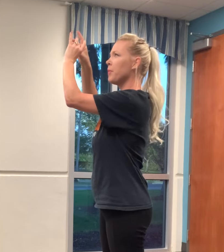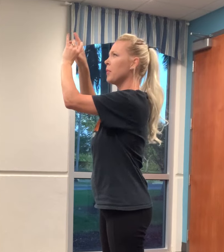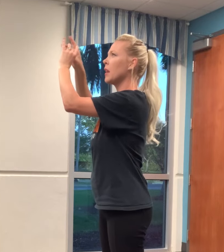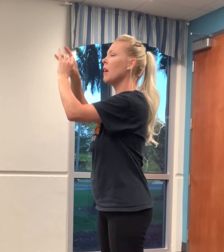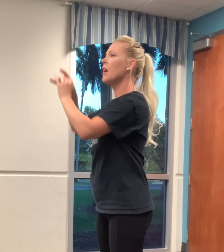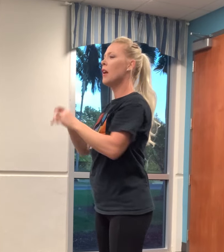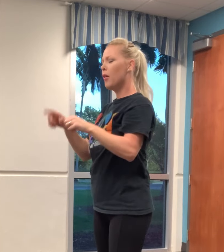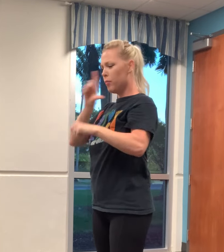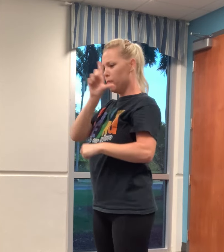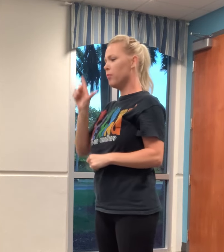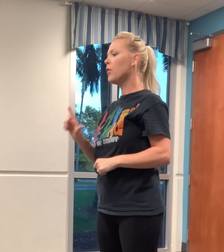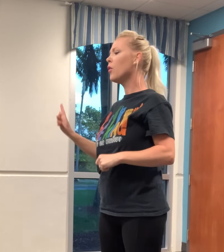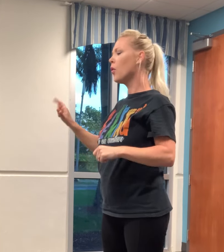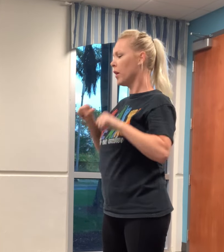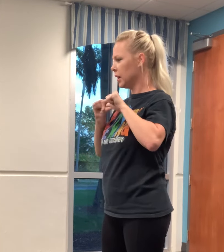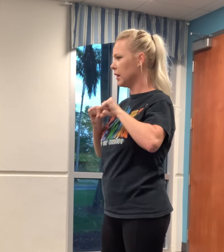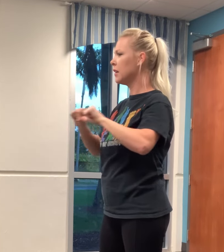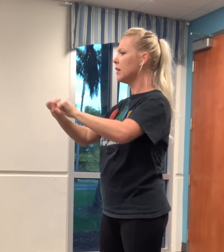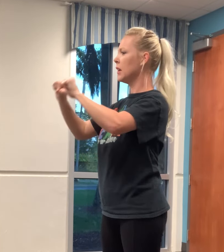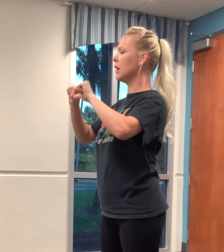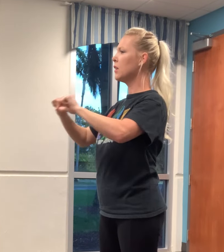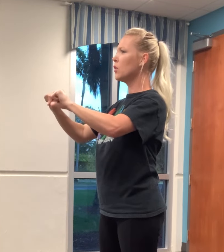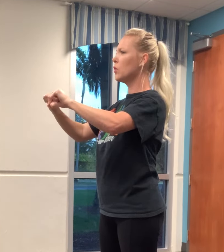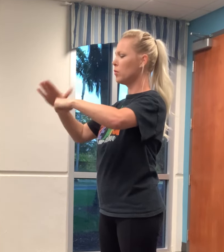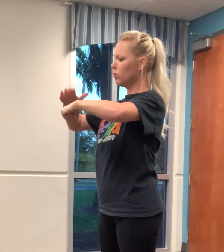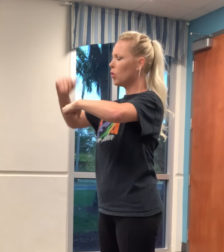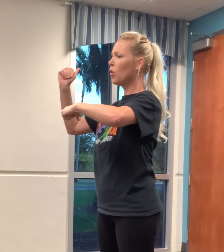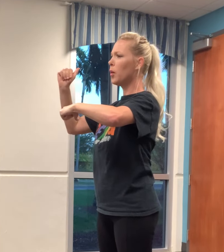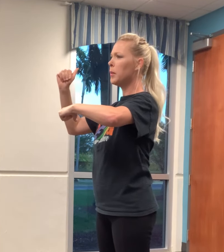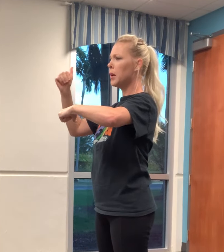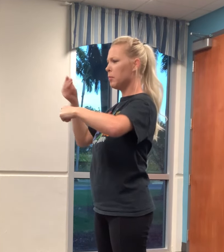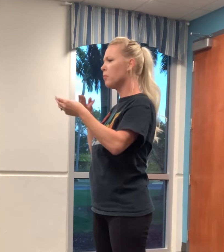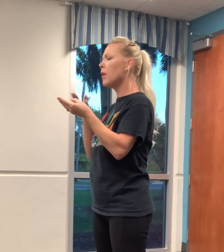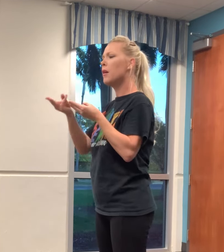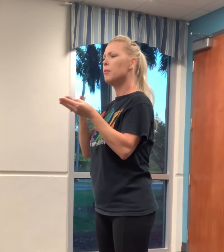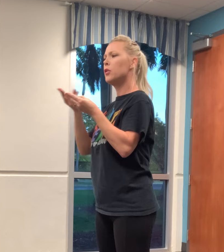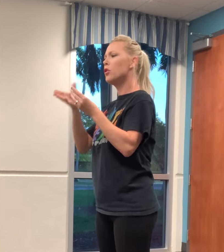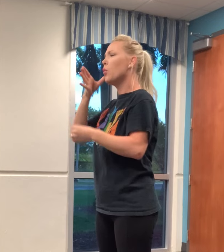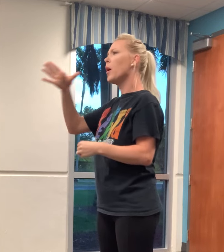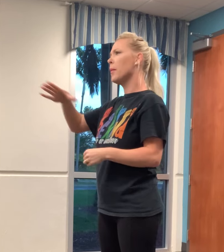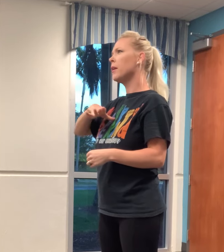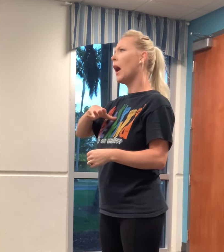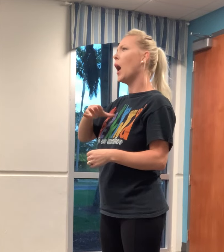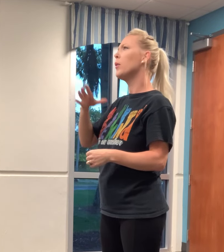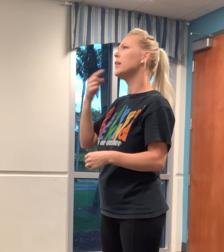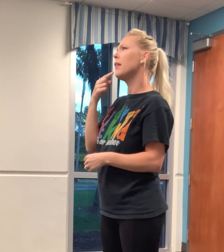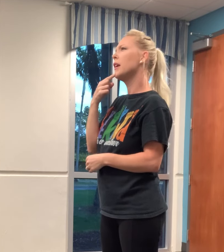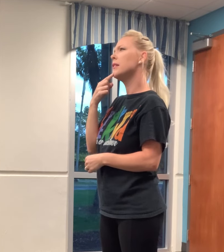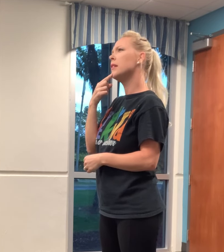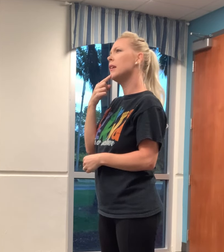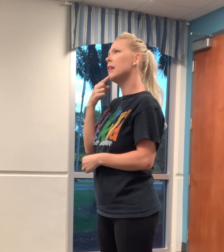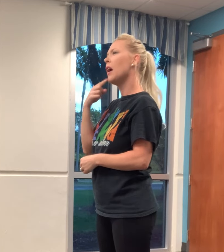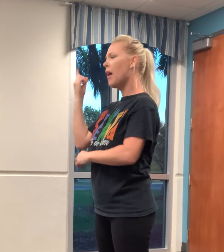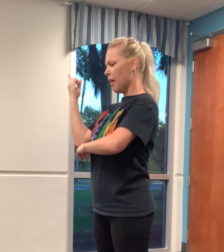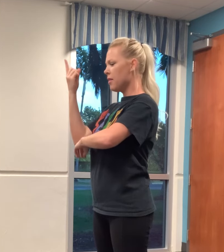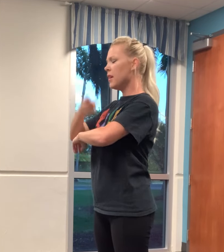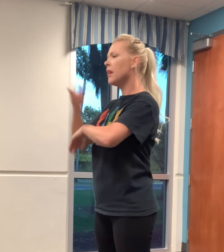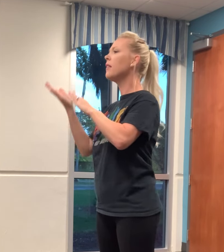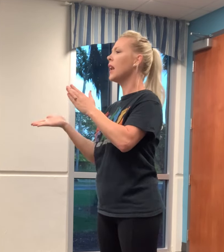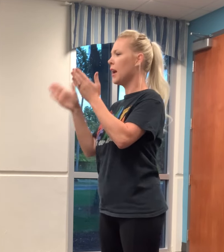Listen, I think until the Lord stops me from taking platforms and ministering to women, and I will say this until the day that I